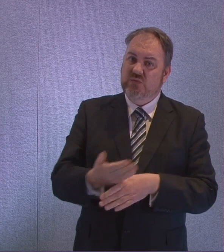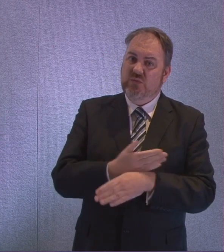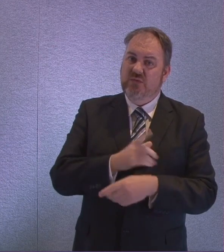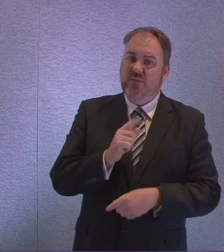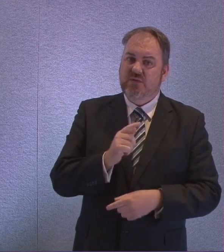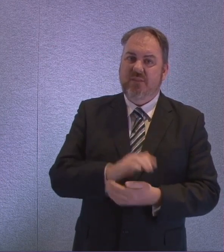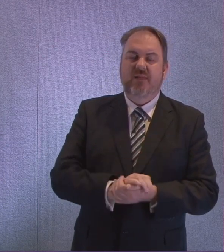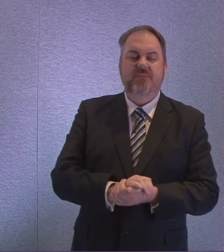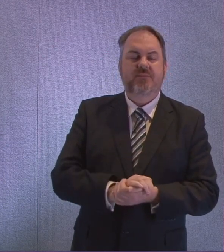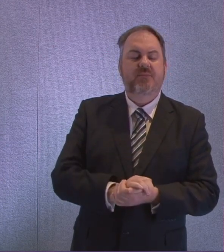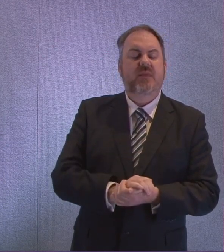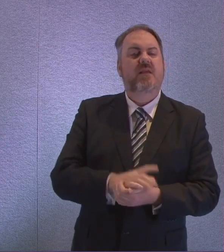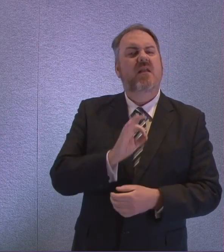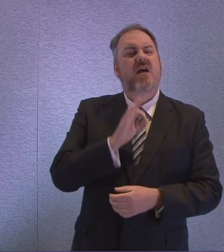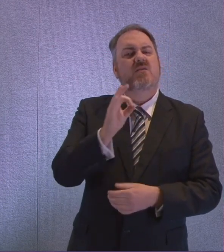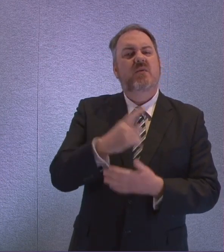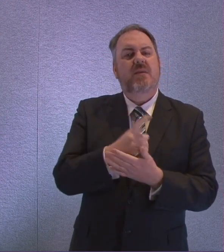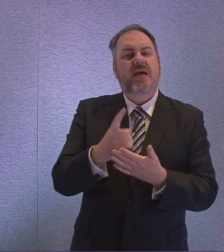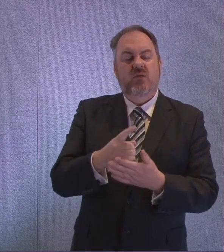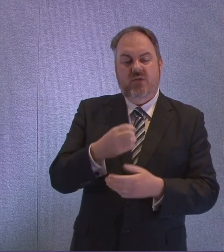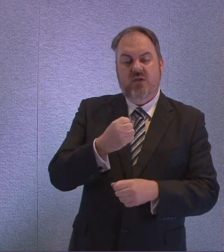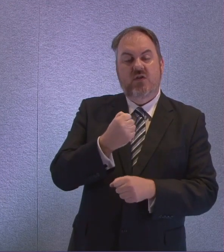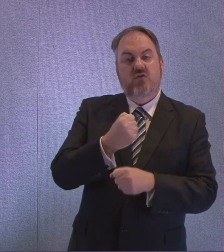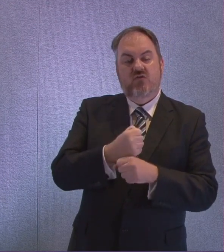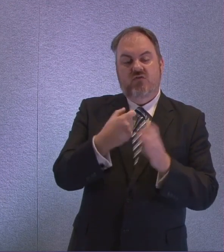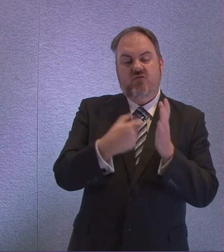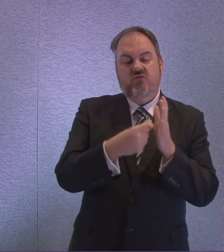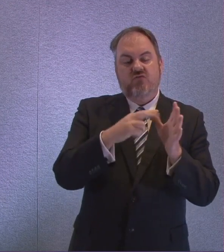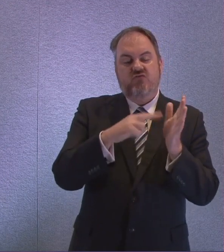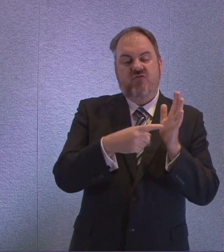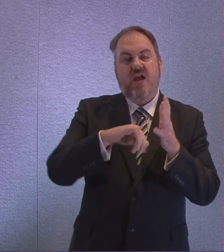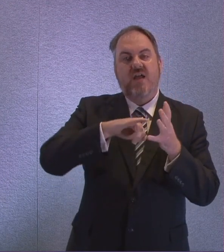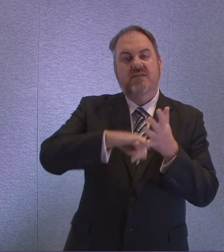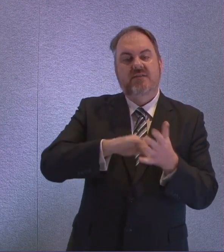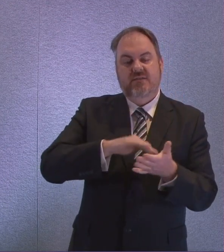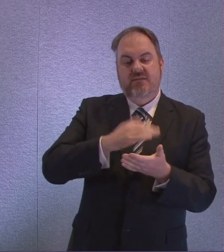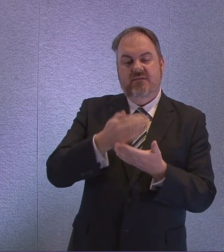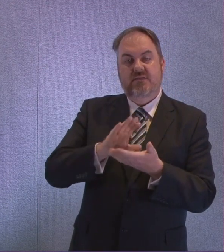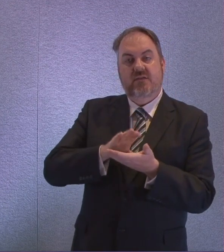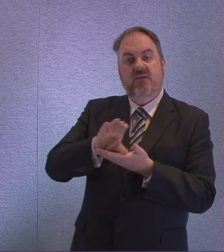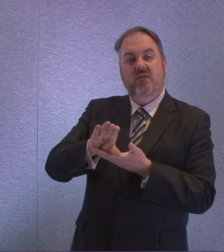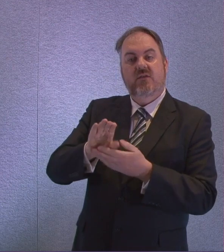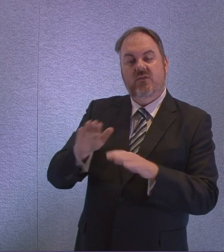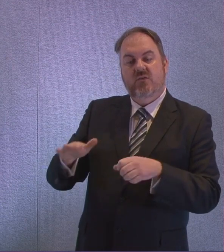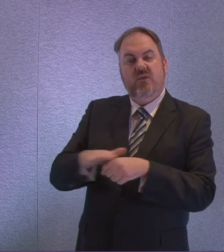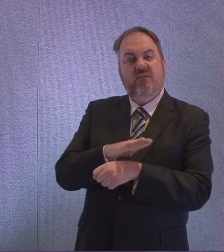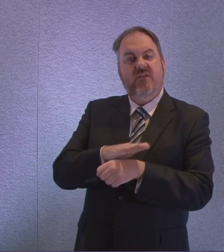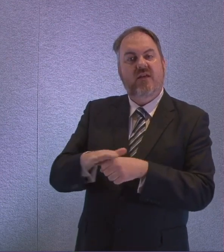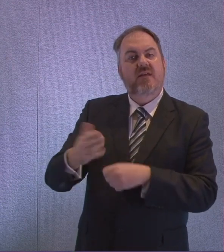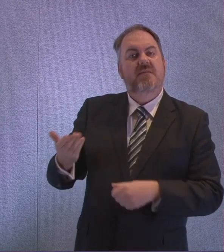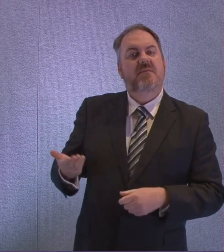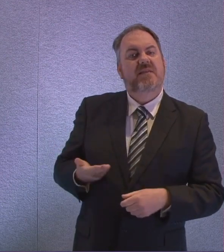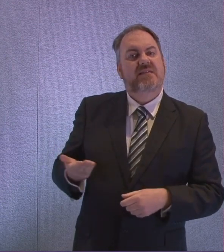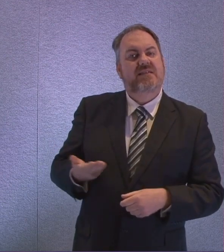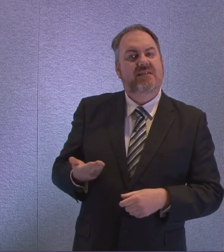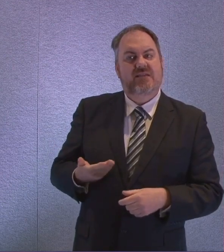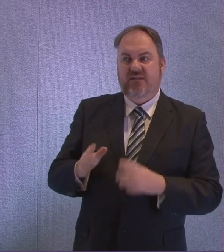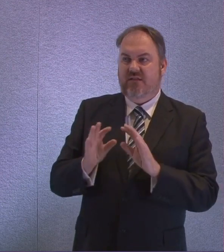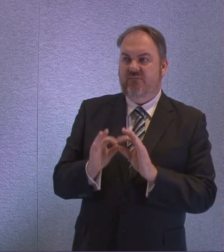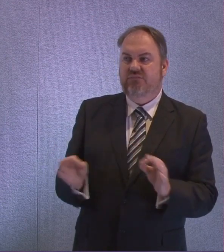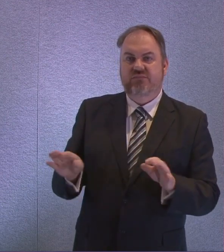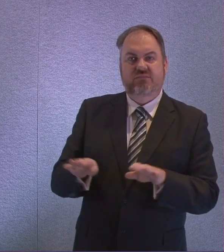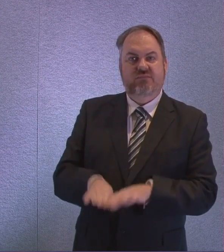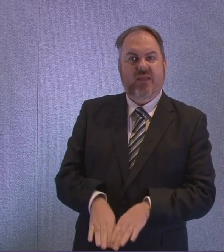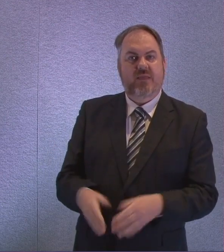grants were announced for business to get through these tough times, Fiona Hislop, your Cabinet Secretary for the Economy, told the Scottish Parliament March the 18th